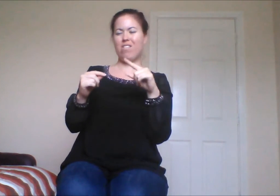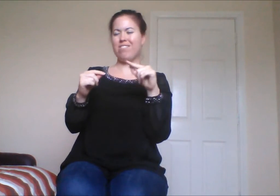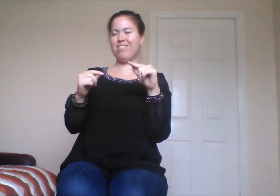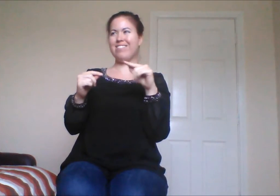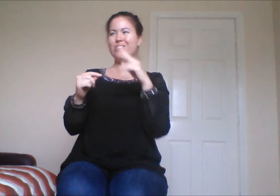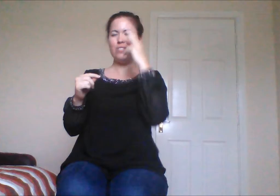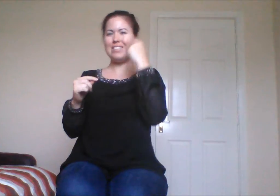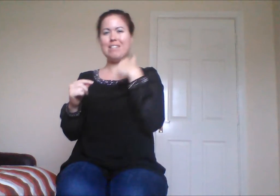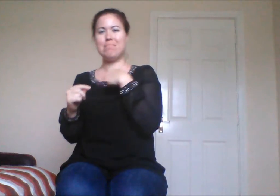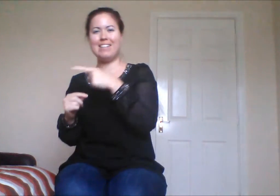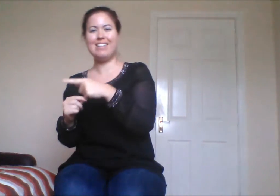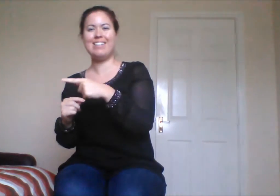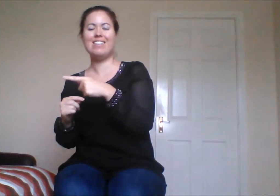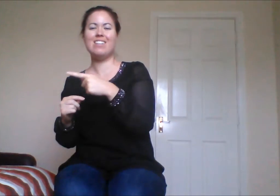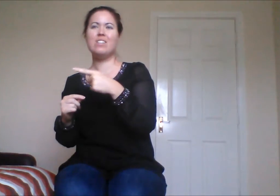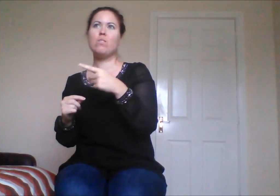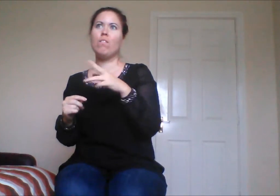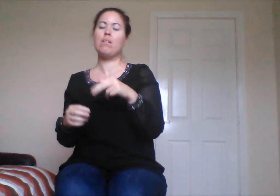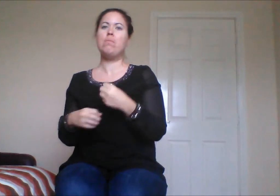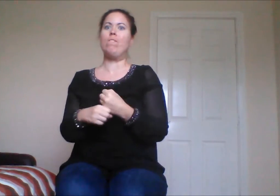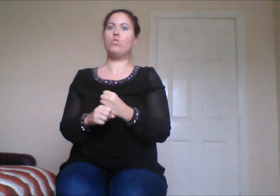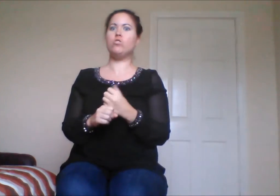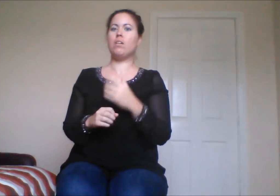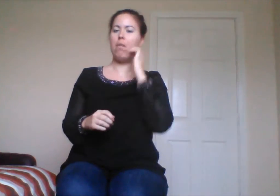and try to communicate back and forth with people and they can't understand.